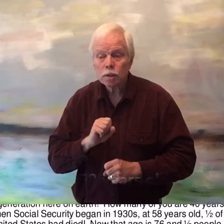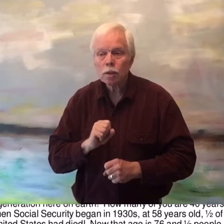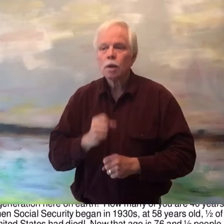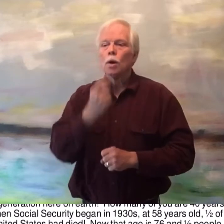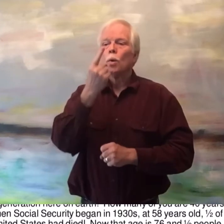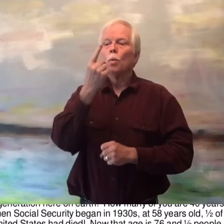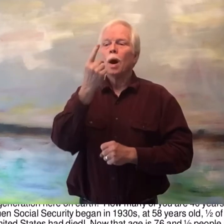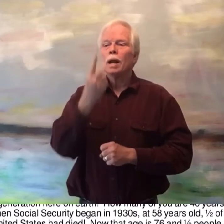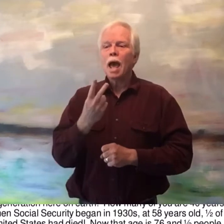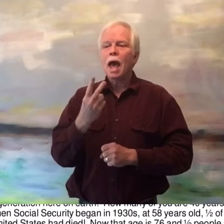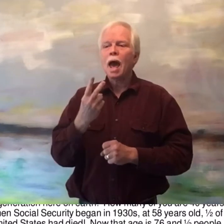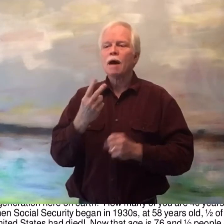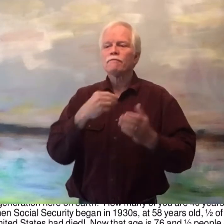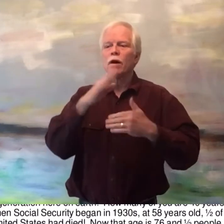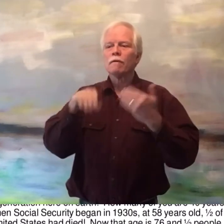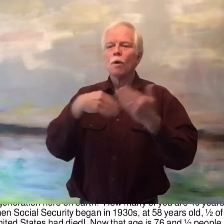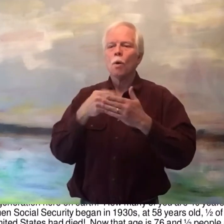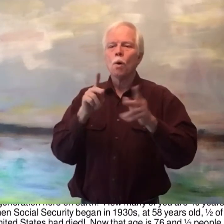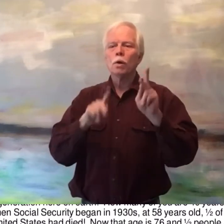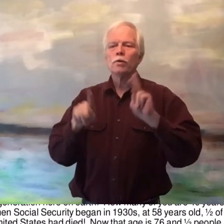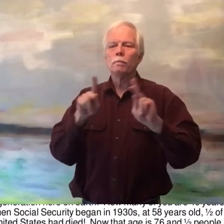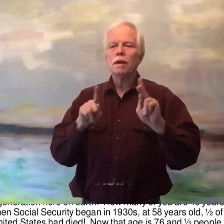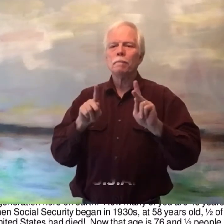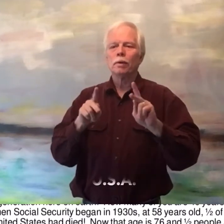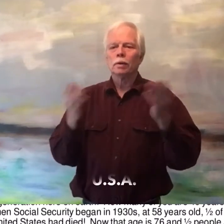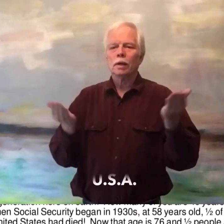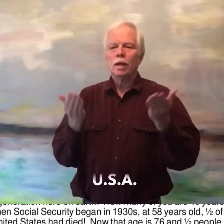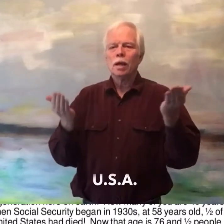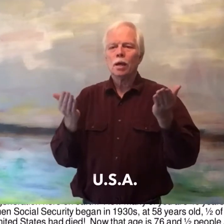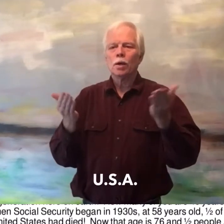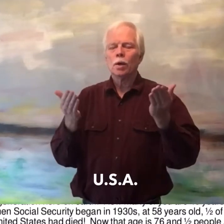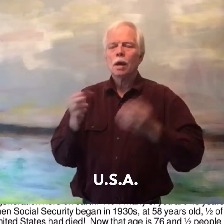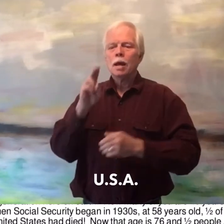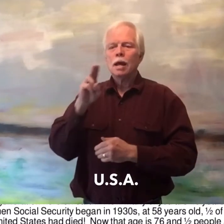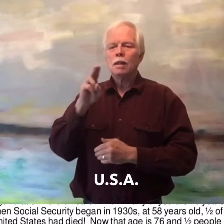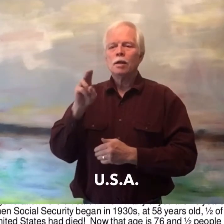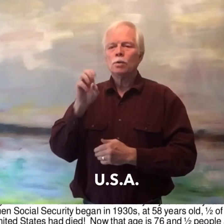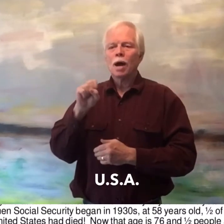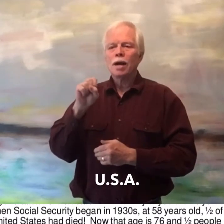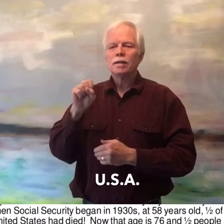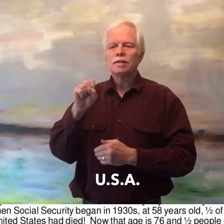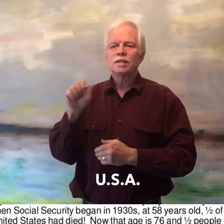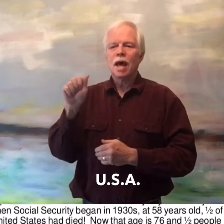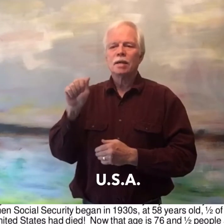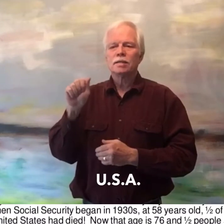one half of all the people here in the United States